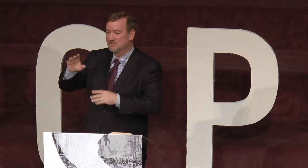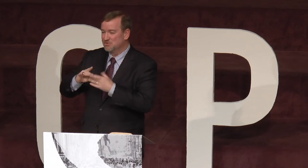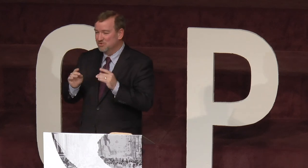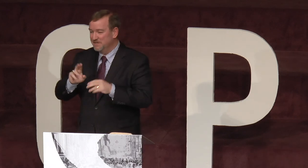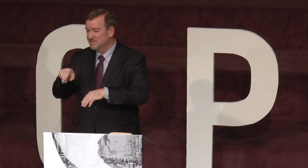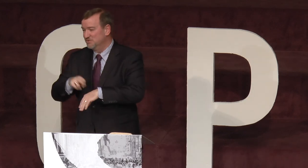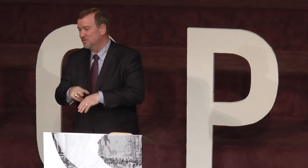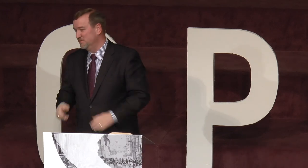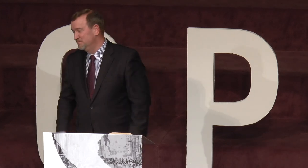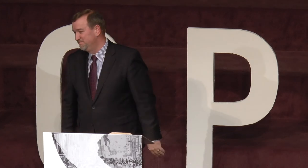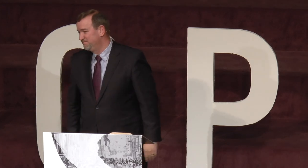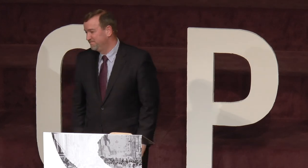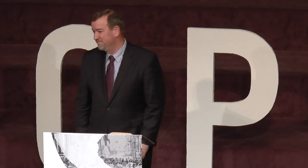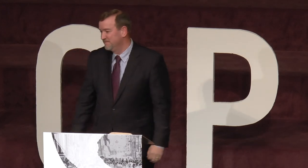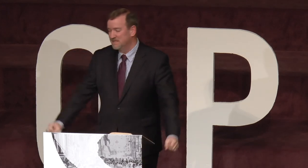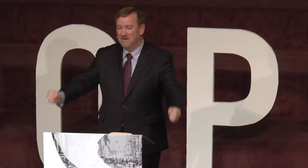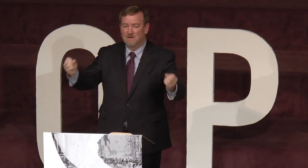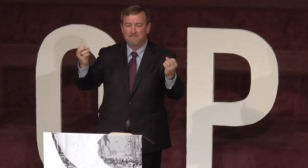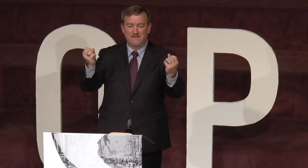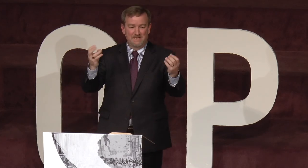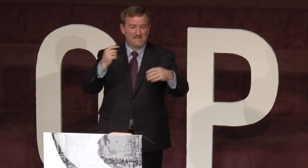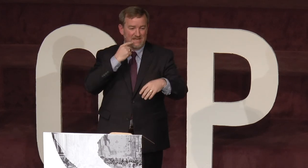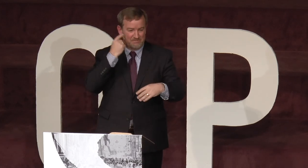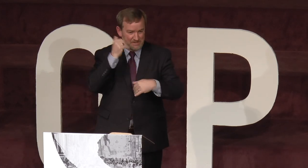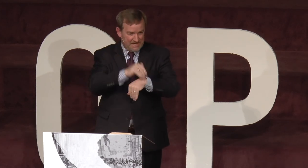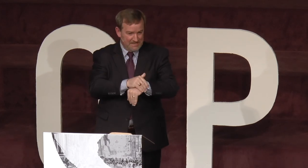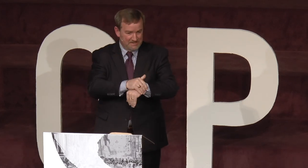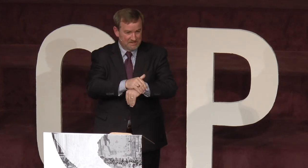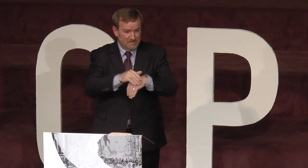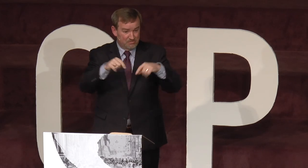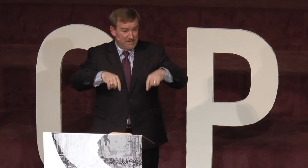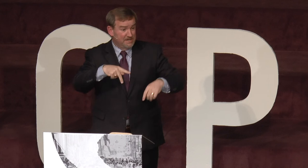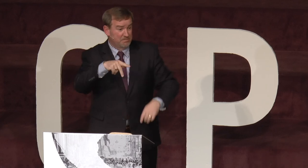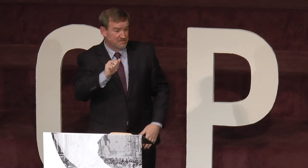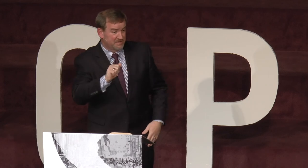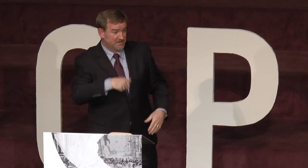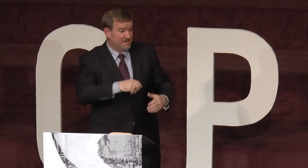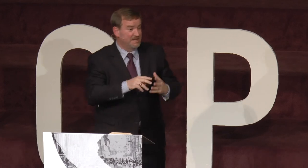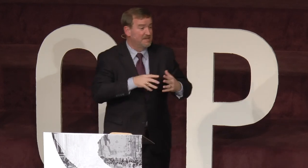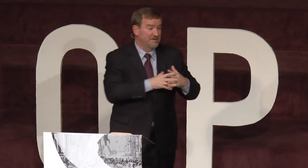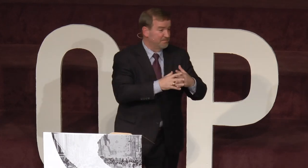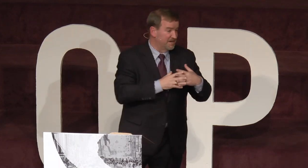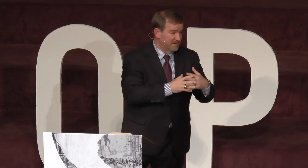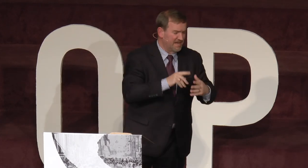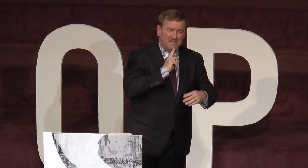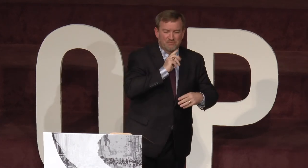story is normal. There are many, many deaf tonight right here in Pennsylvania, right in here in America, and, of